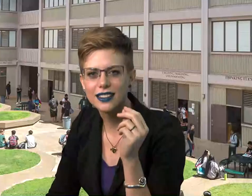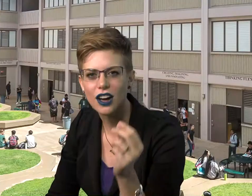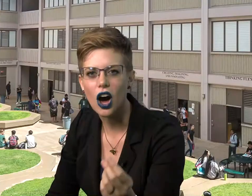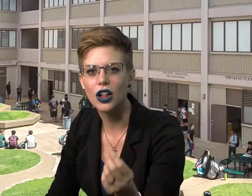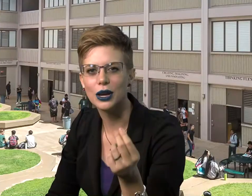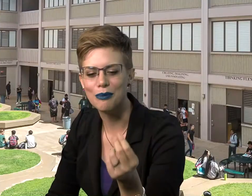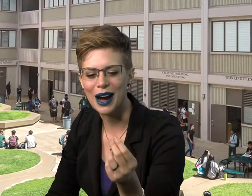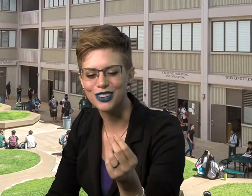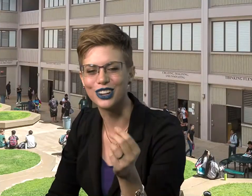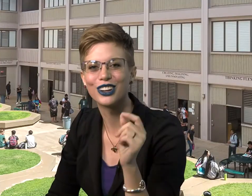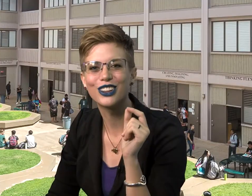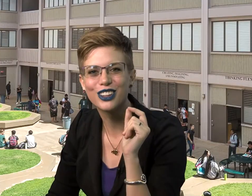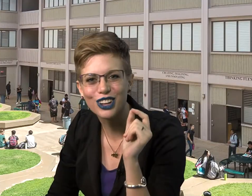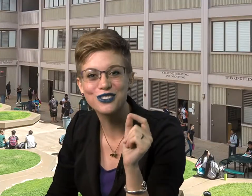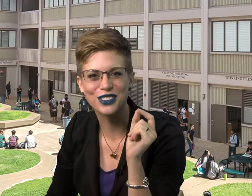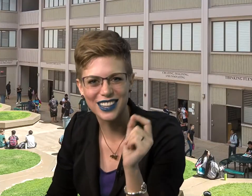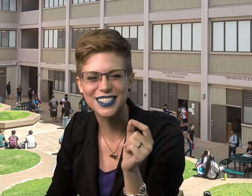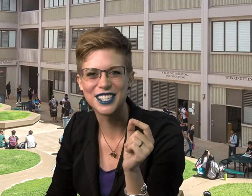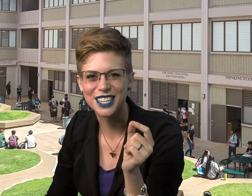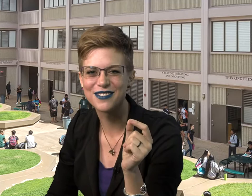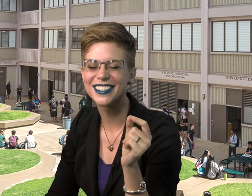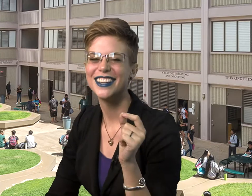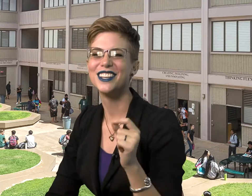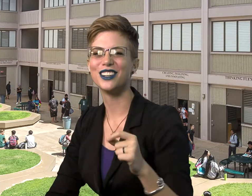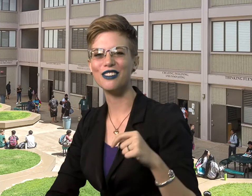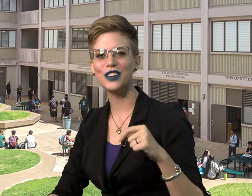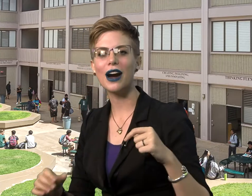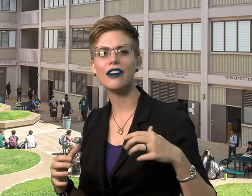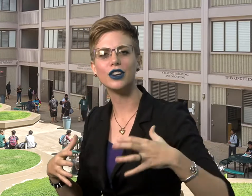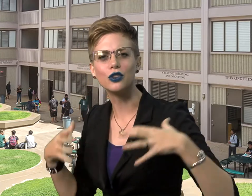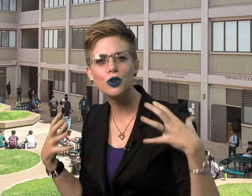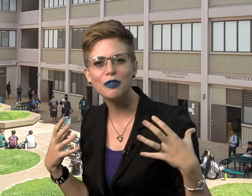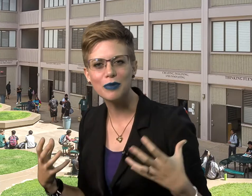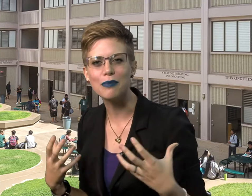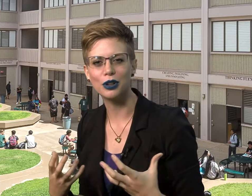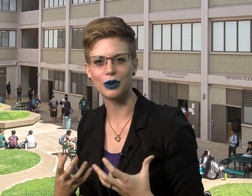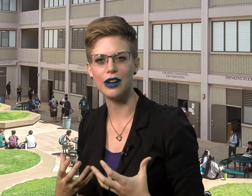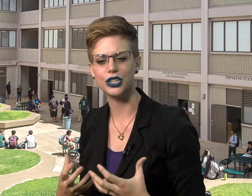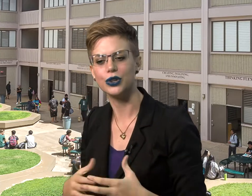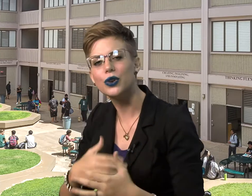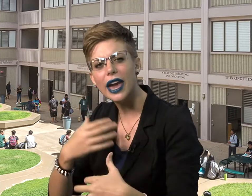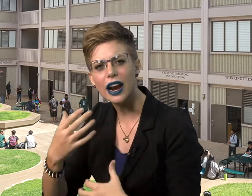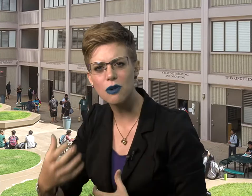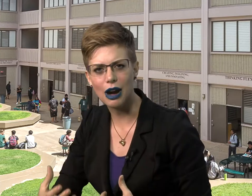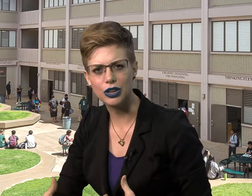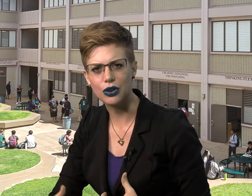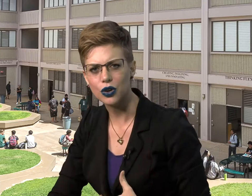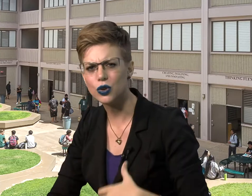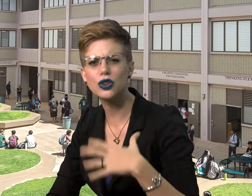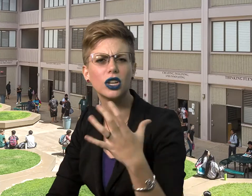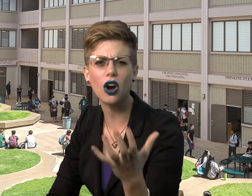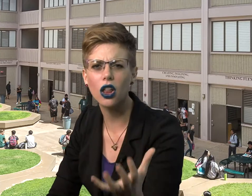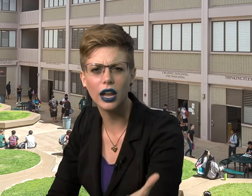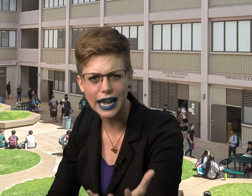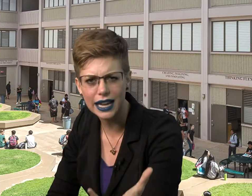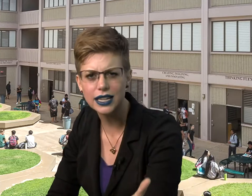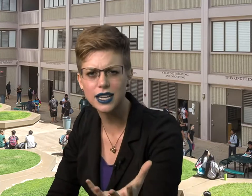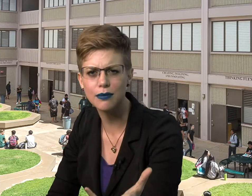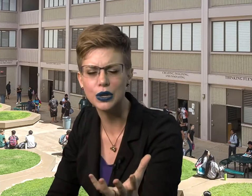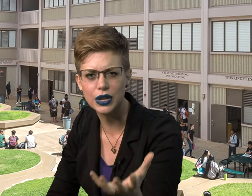all about your close relationships. So if you have a group of people around you who care about you, who you can call on anytime you need